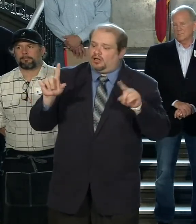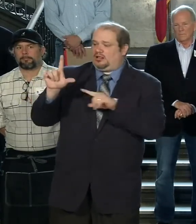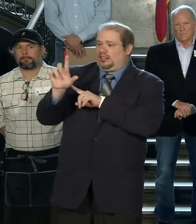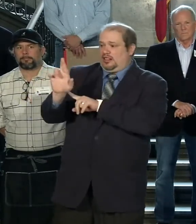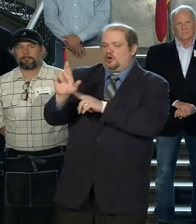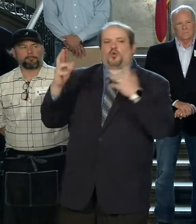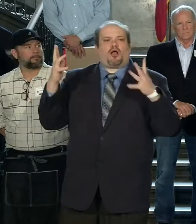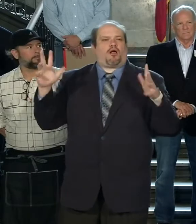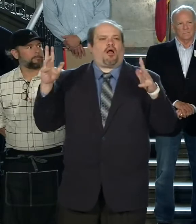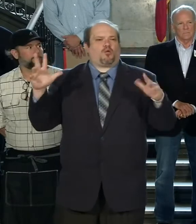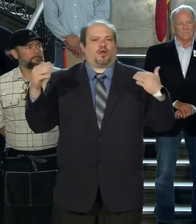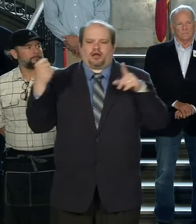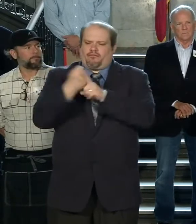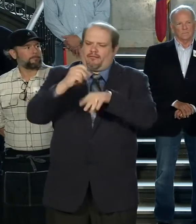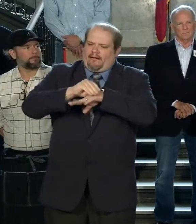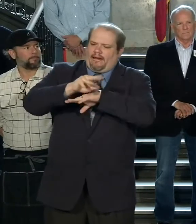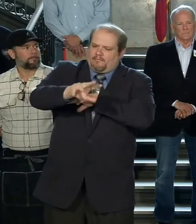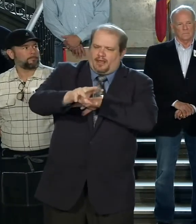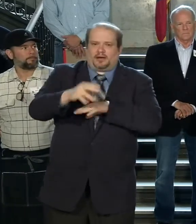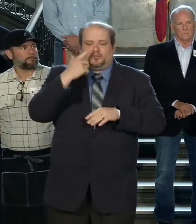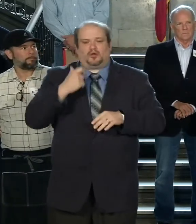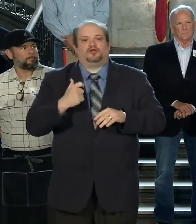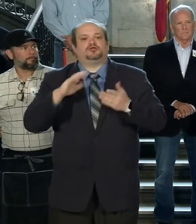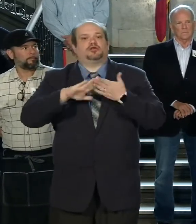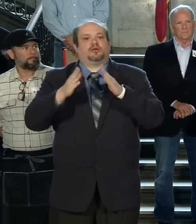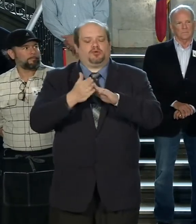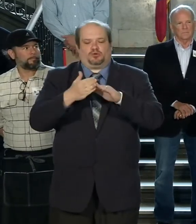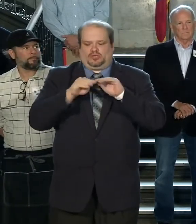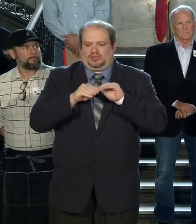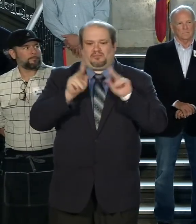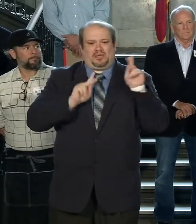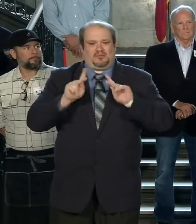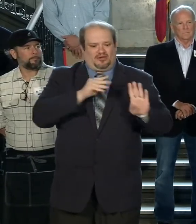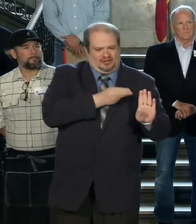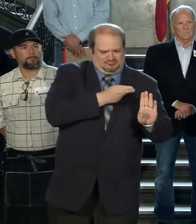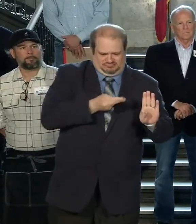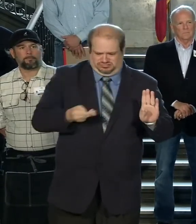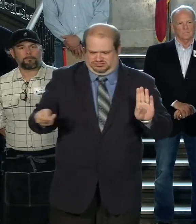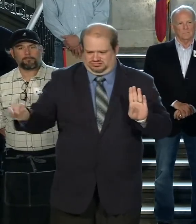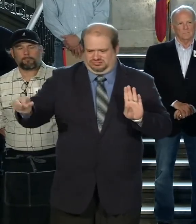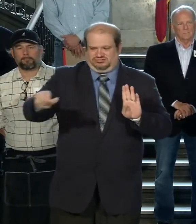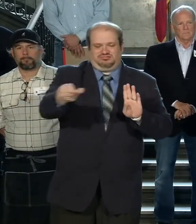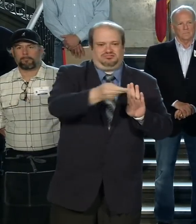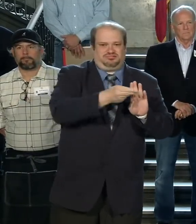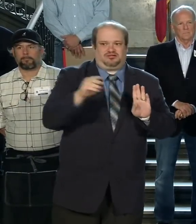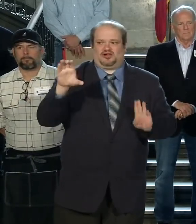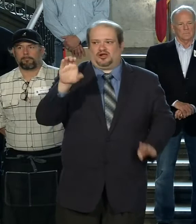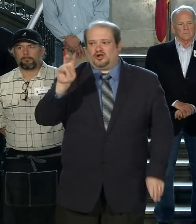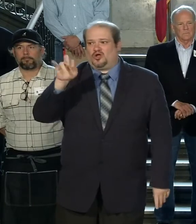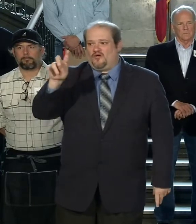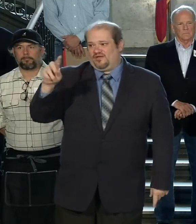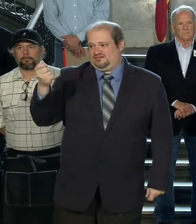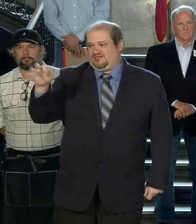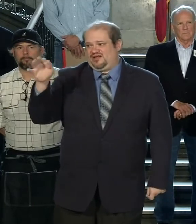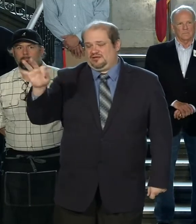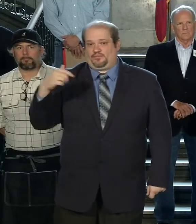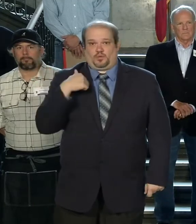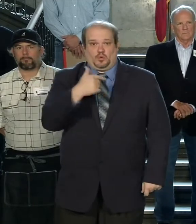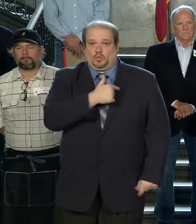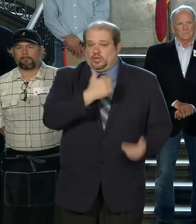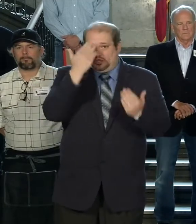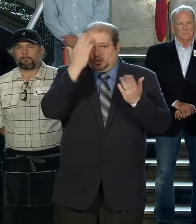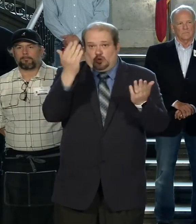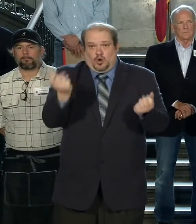Rock already has been impacted by community transmission, which means we are unsure of how many